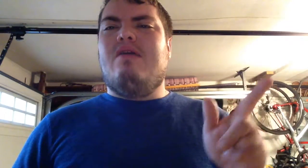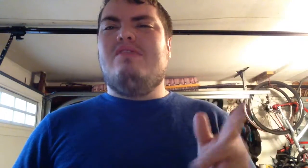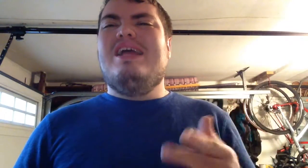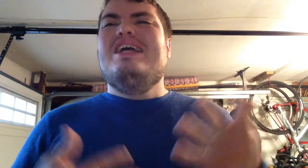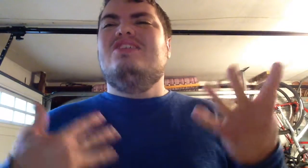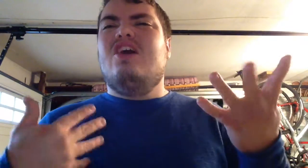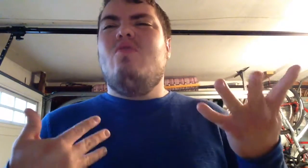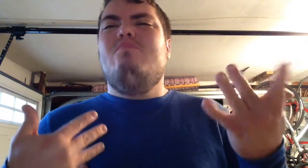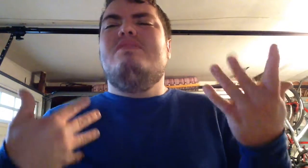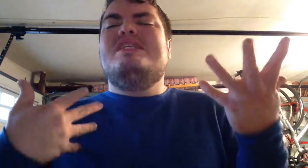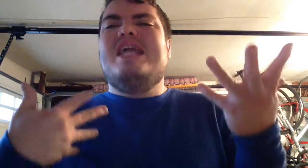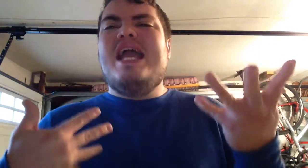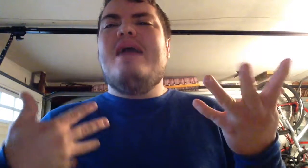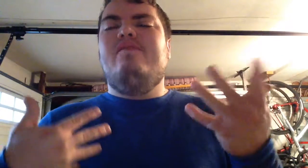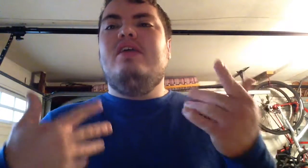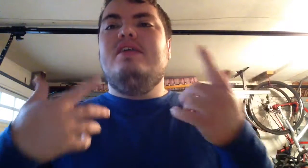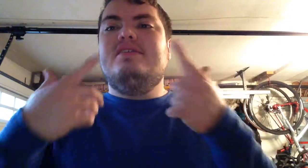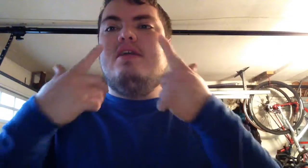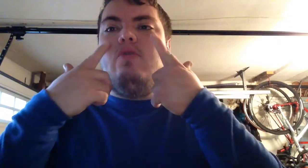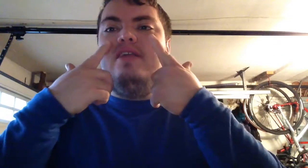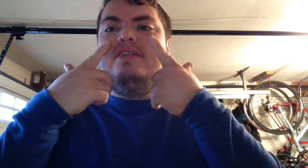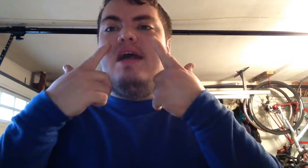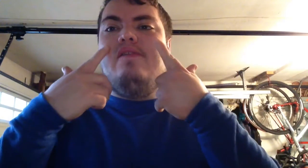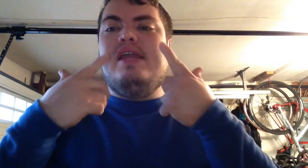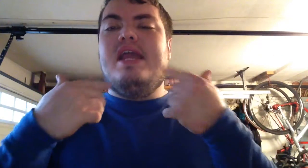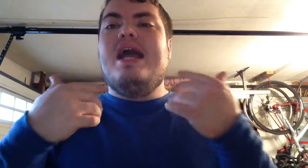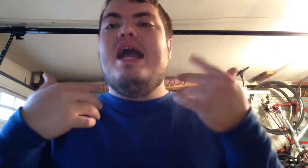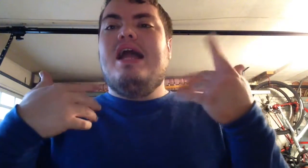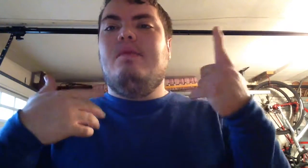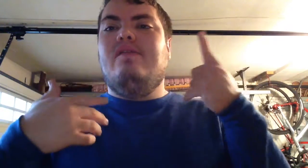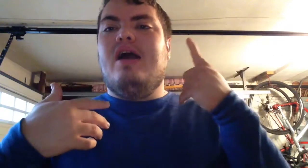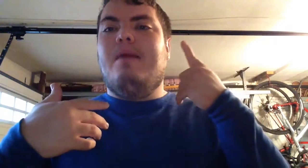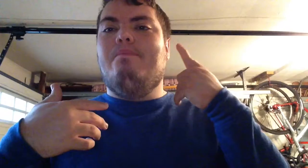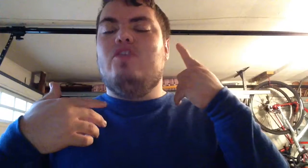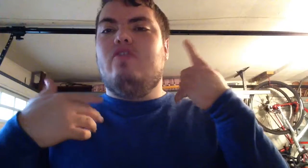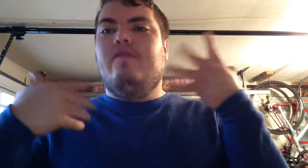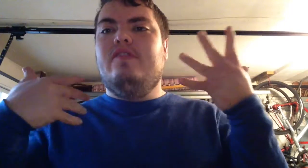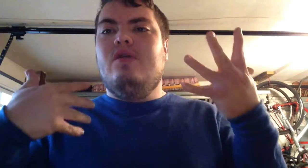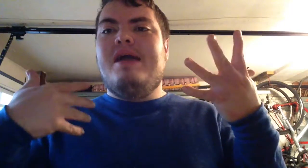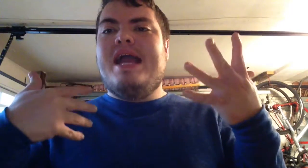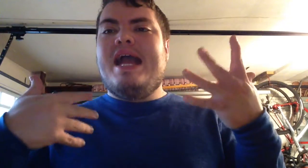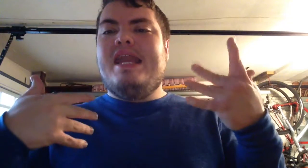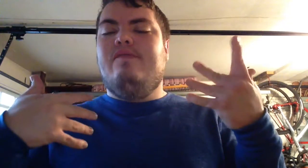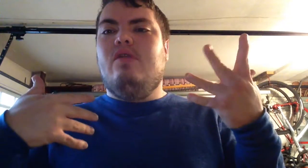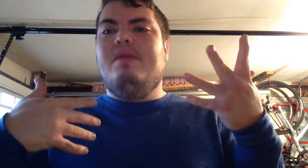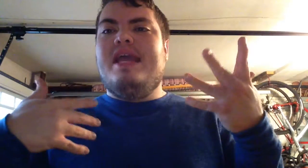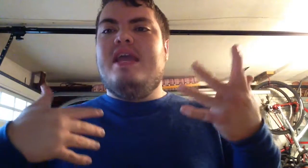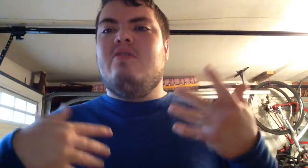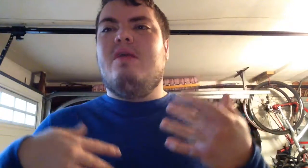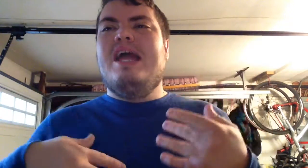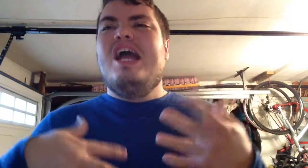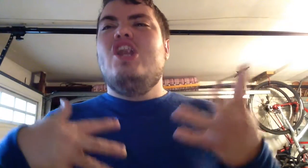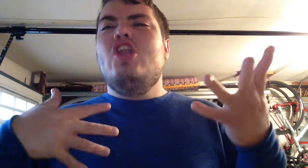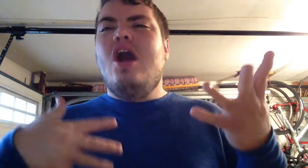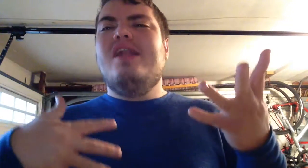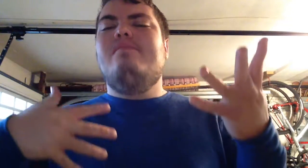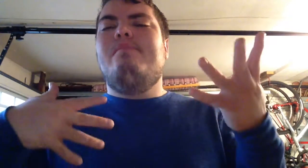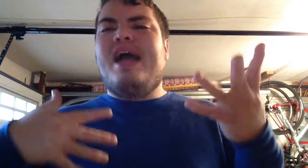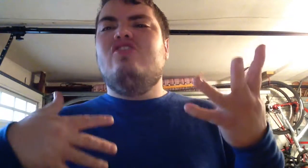So, today I'm feeling still pretty stuffy. A little bit of fluid in my head and fluid in my ear. Not back to